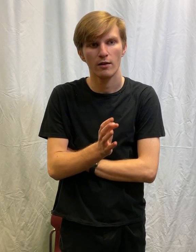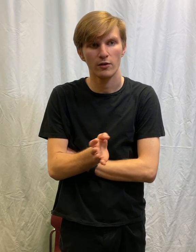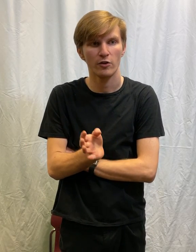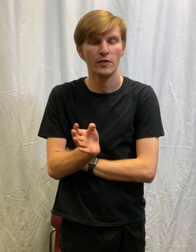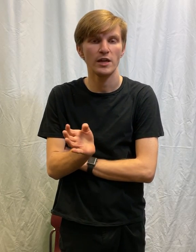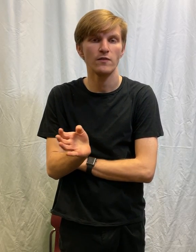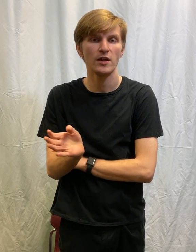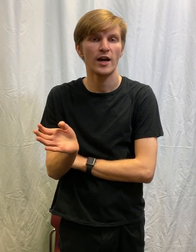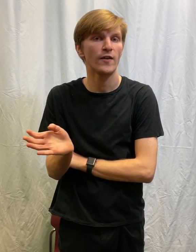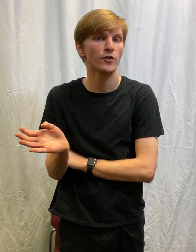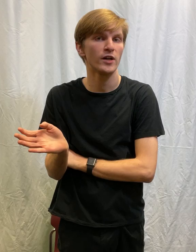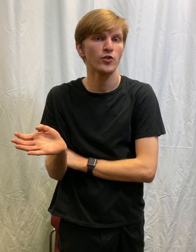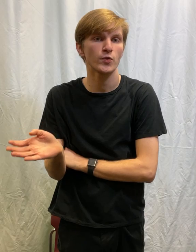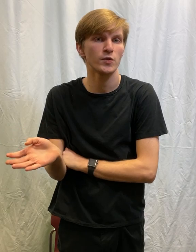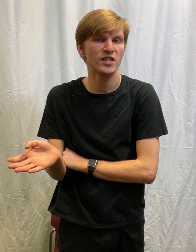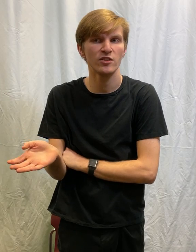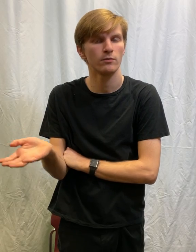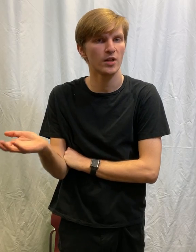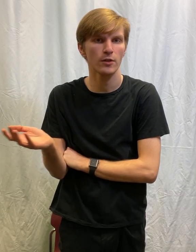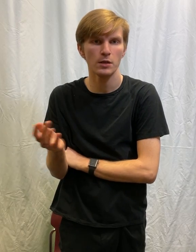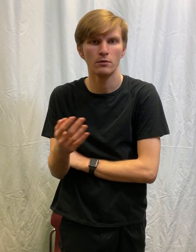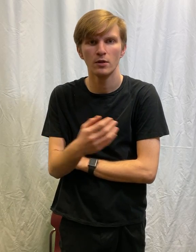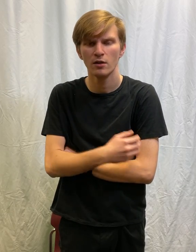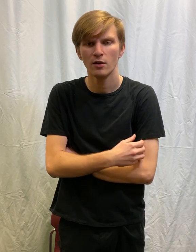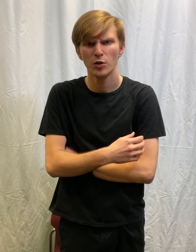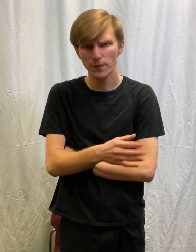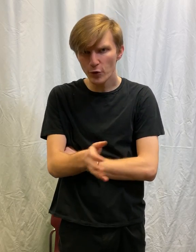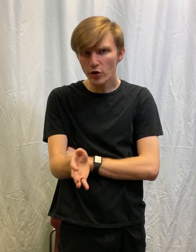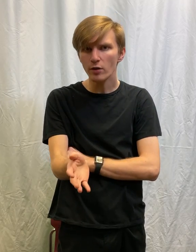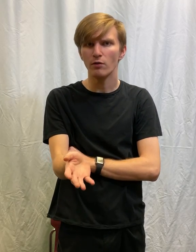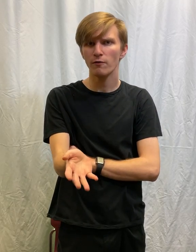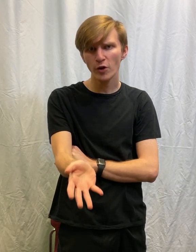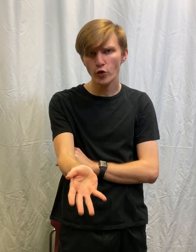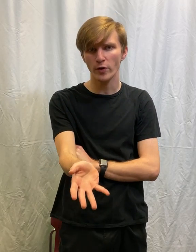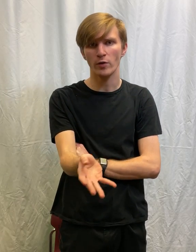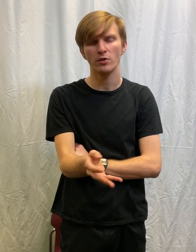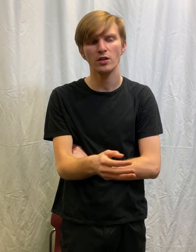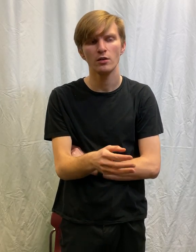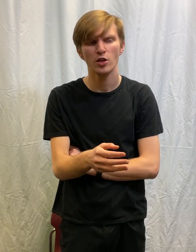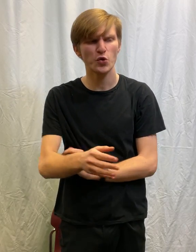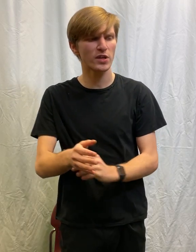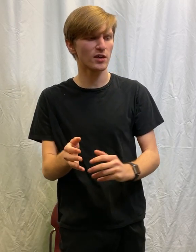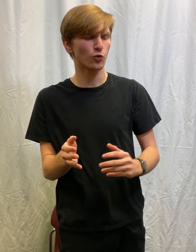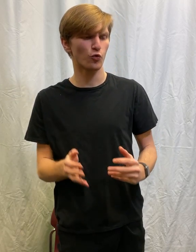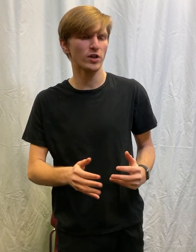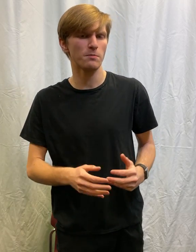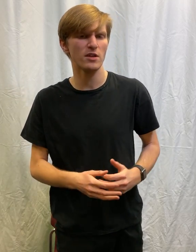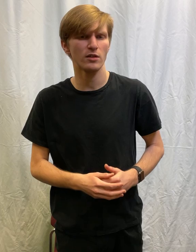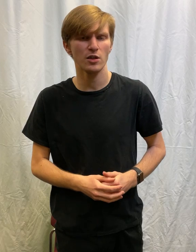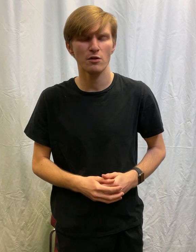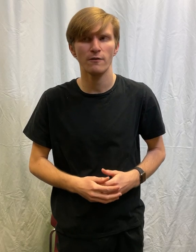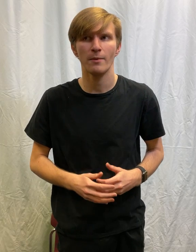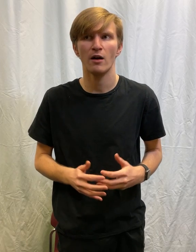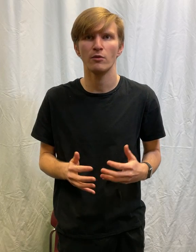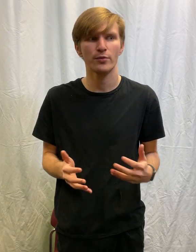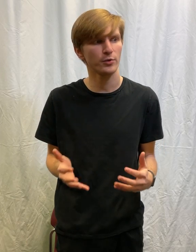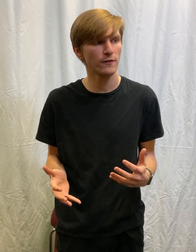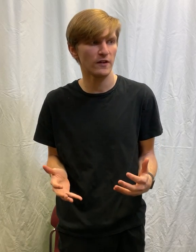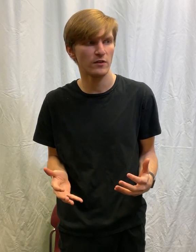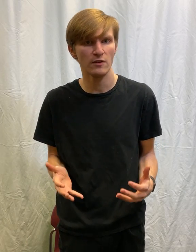During the evening, after lunch, through dinner, nothing. The food's good. French reasonably. You can get a great meal here for about $3.50